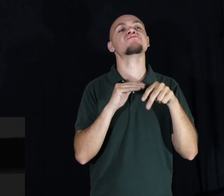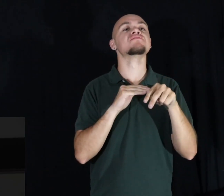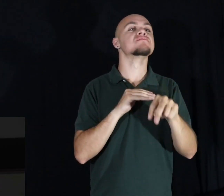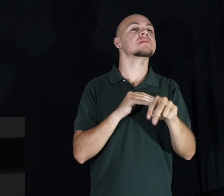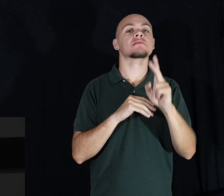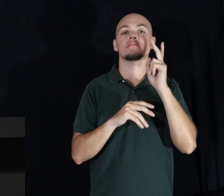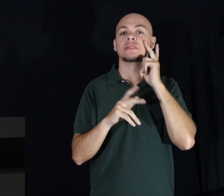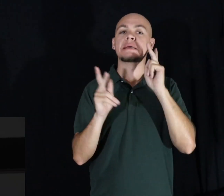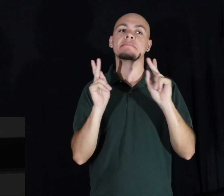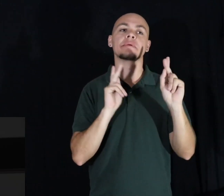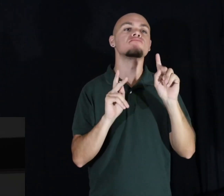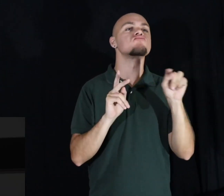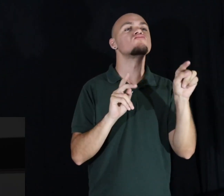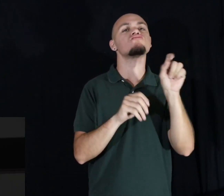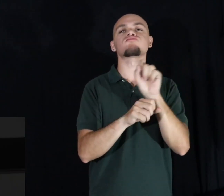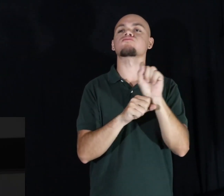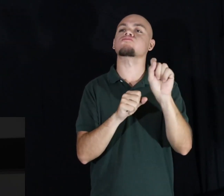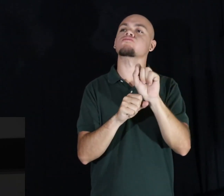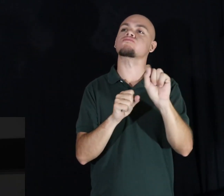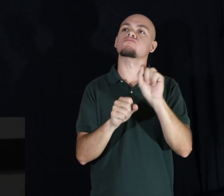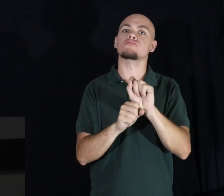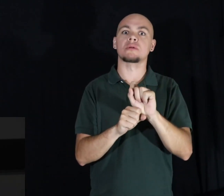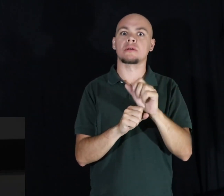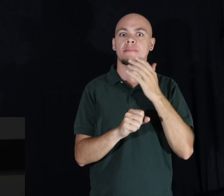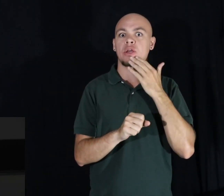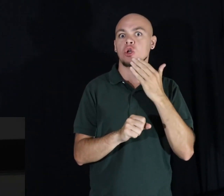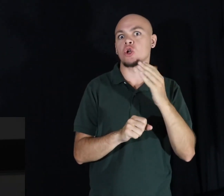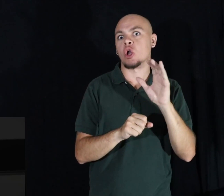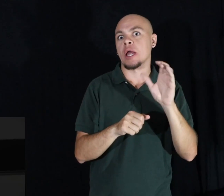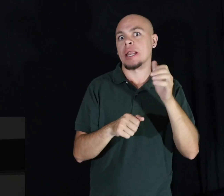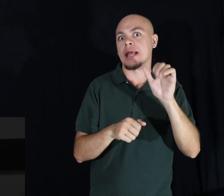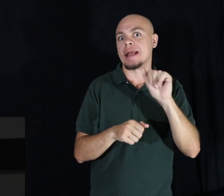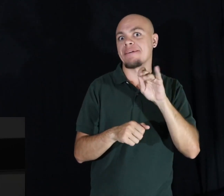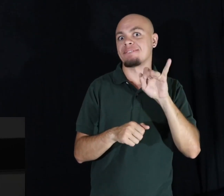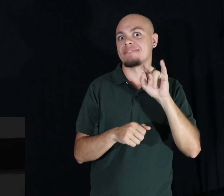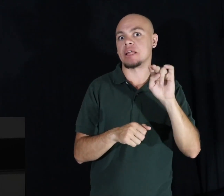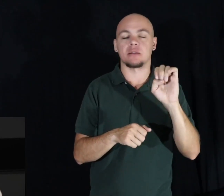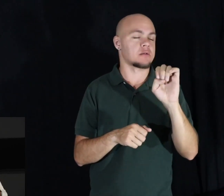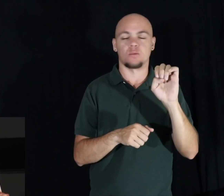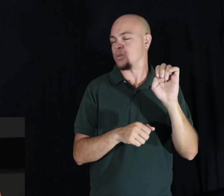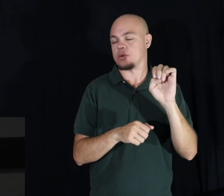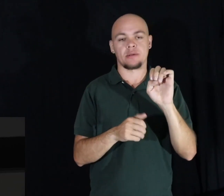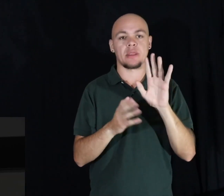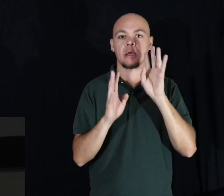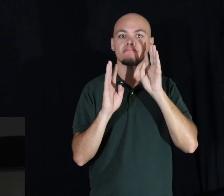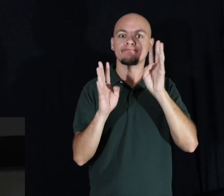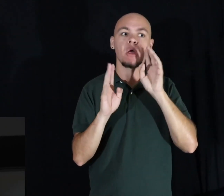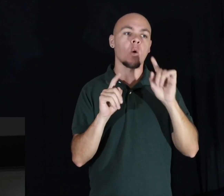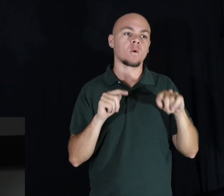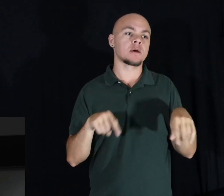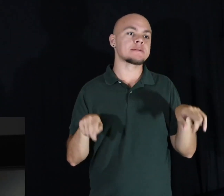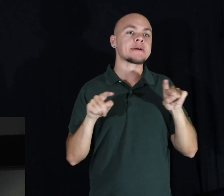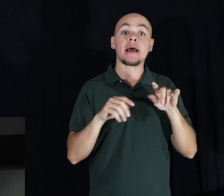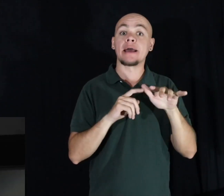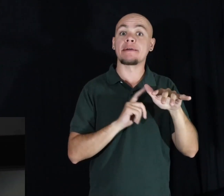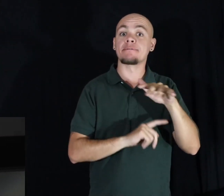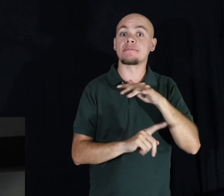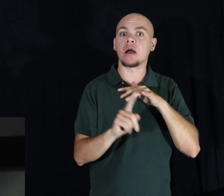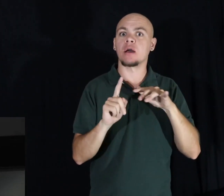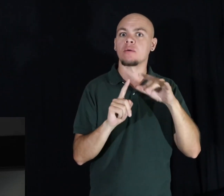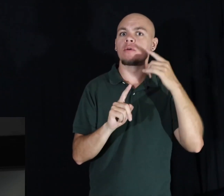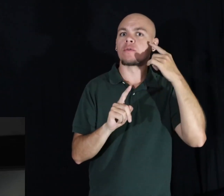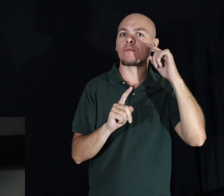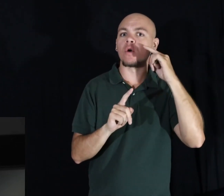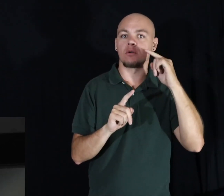people working? And it's not because of the good caffeine. It's because coffee shops have learned to create an environment which is optimum